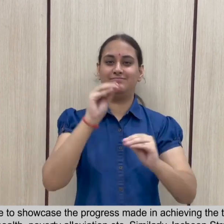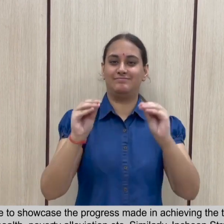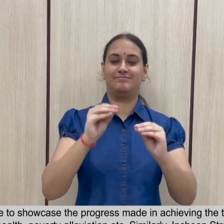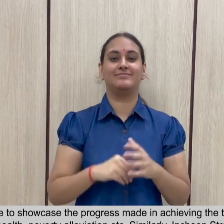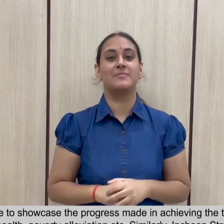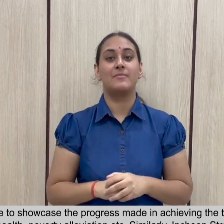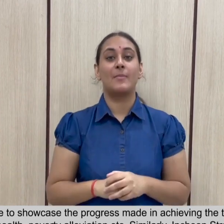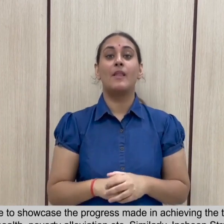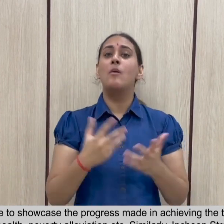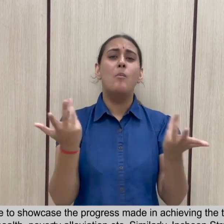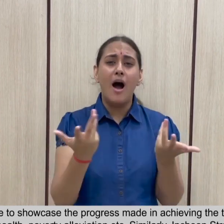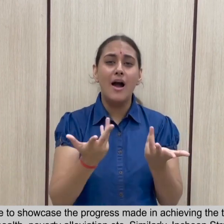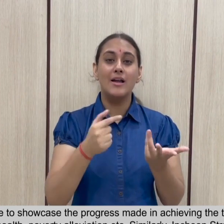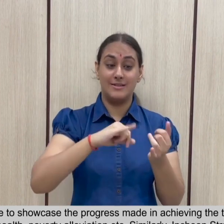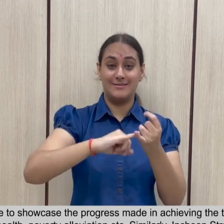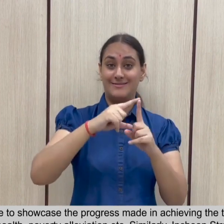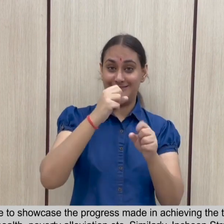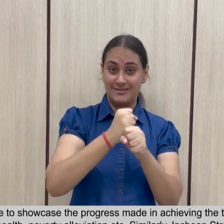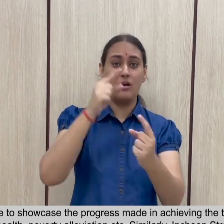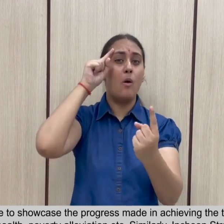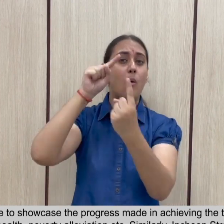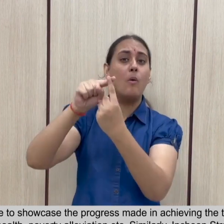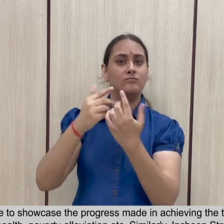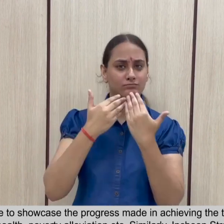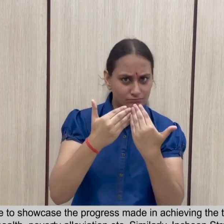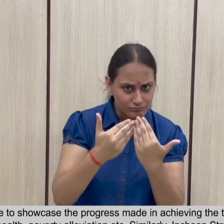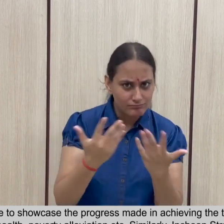poverty alleviation, etc. Article.1.3 Article